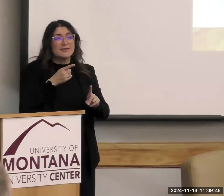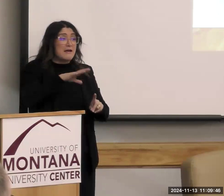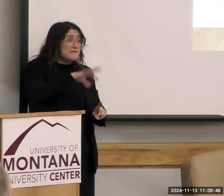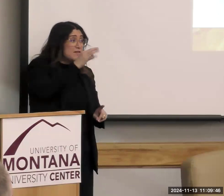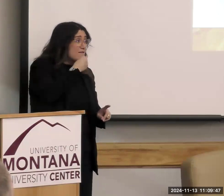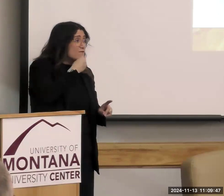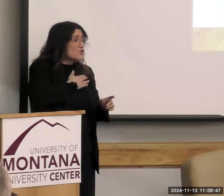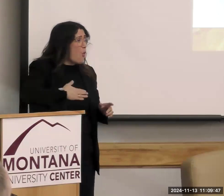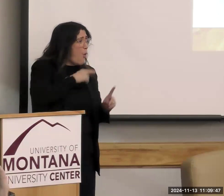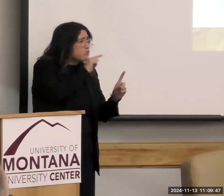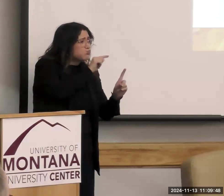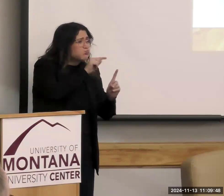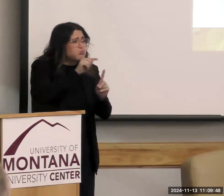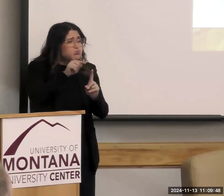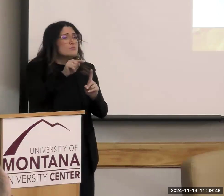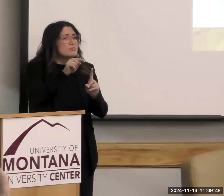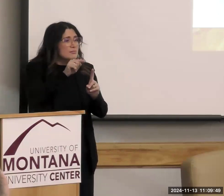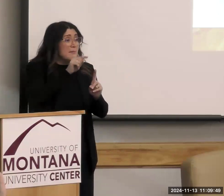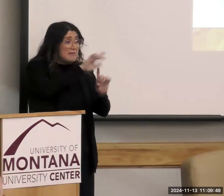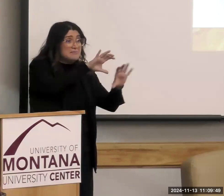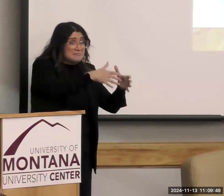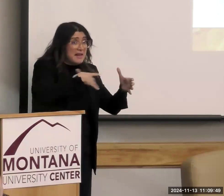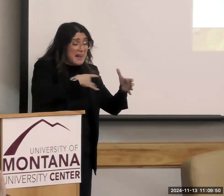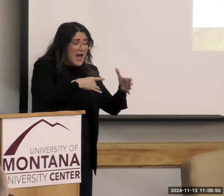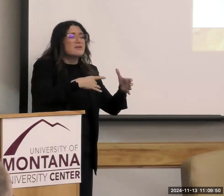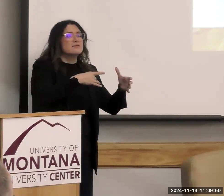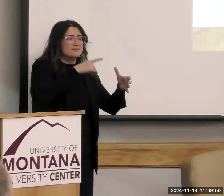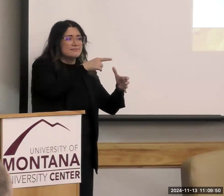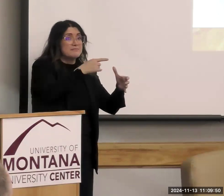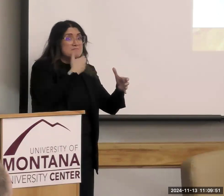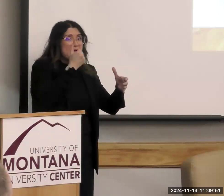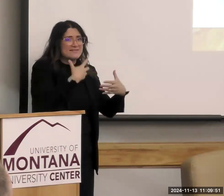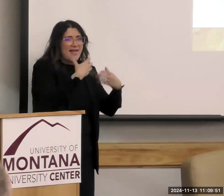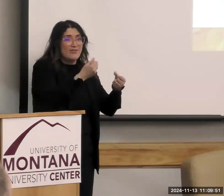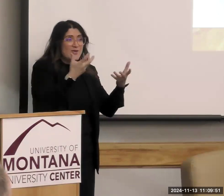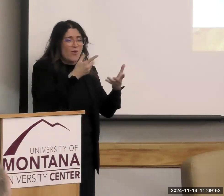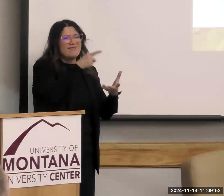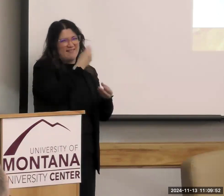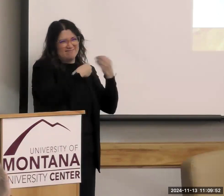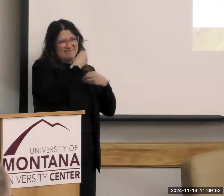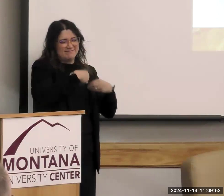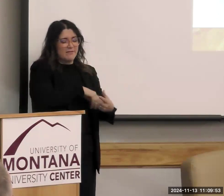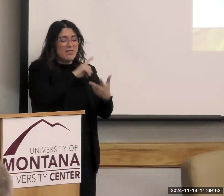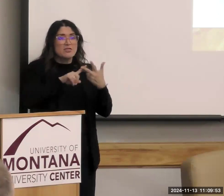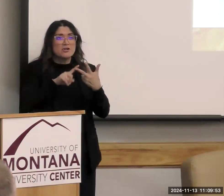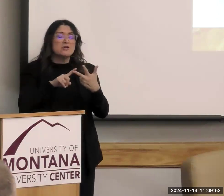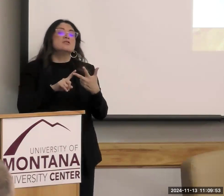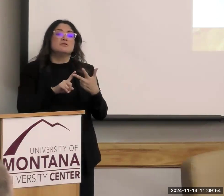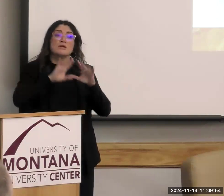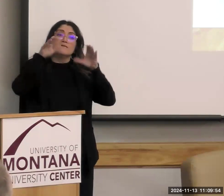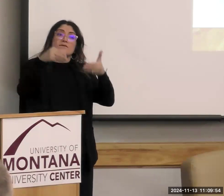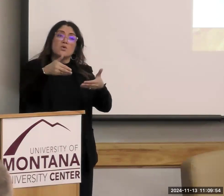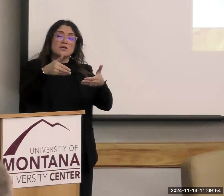within that group the things that are healthiest and consume those. The third dietary guideline is to focus